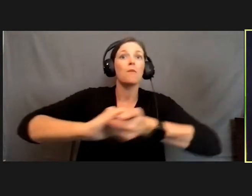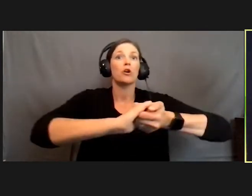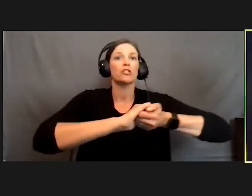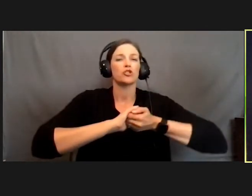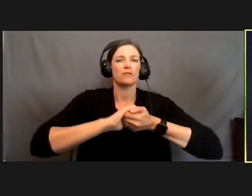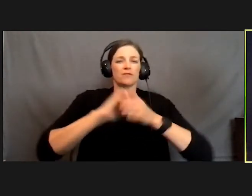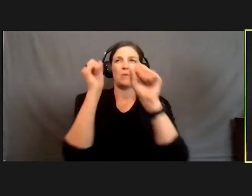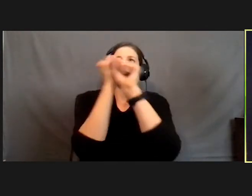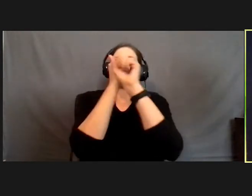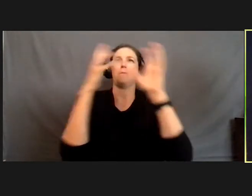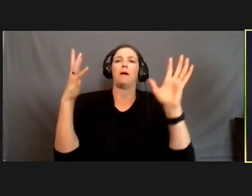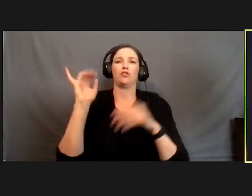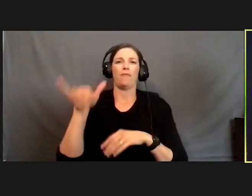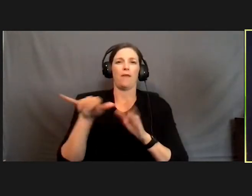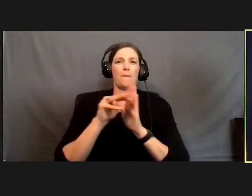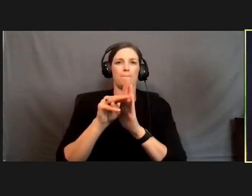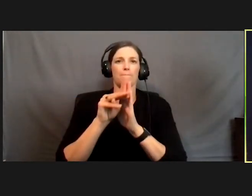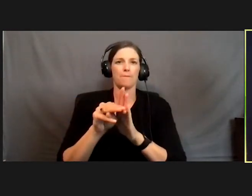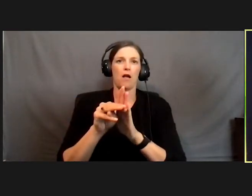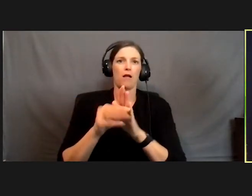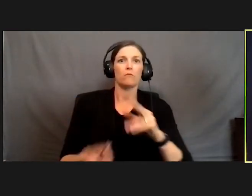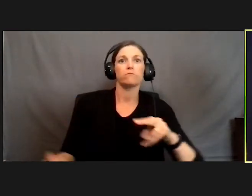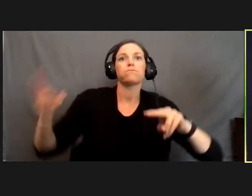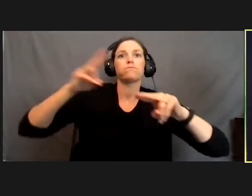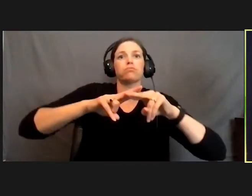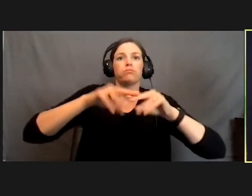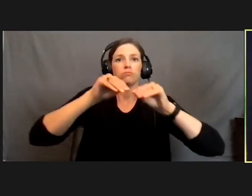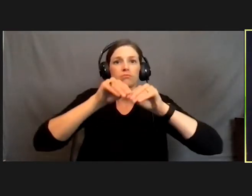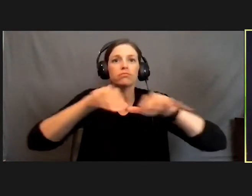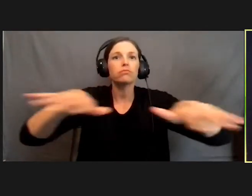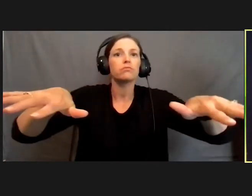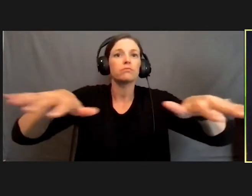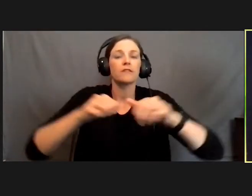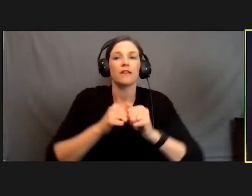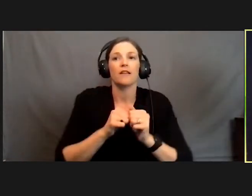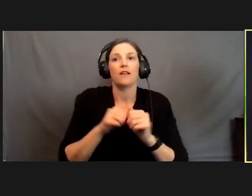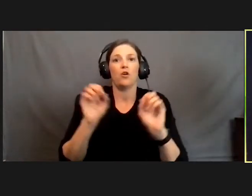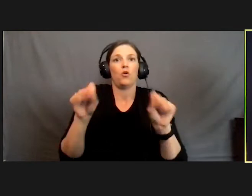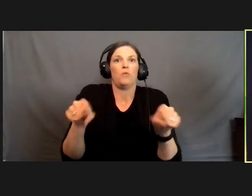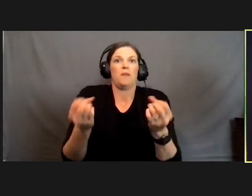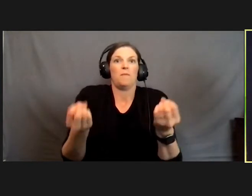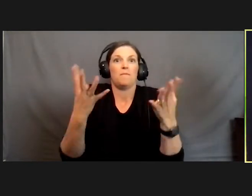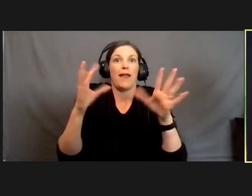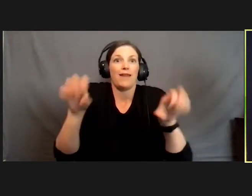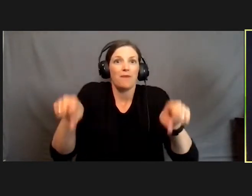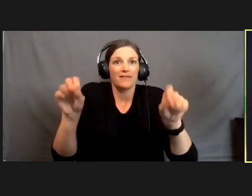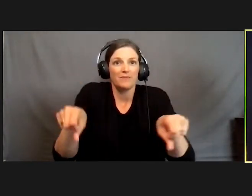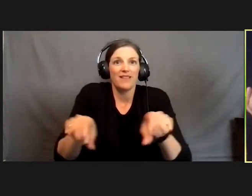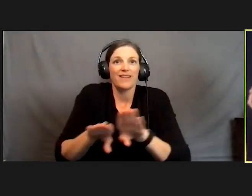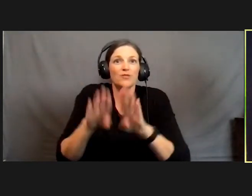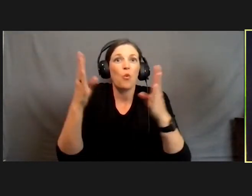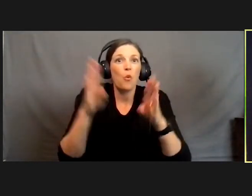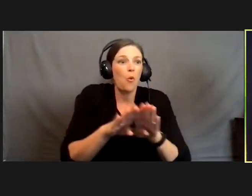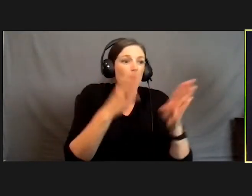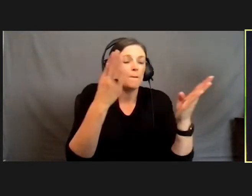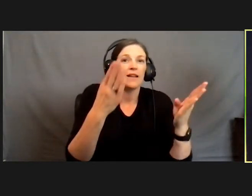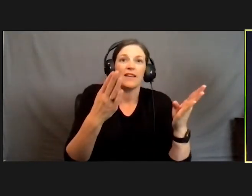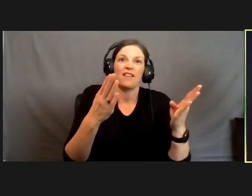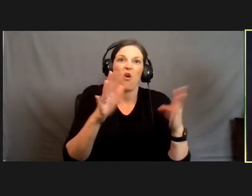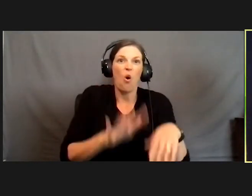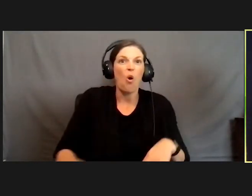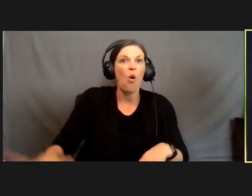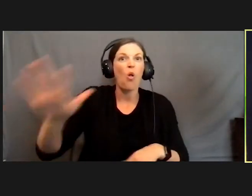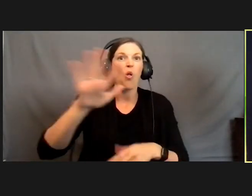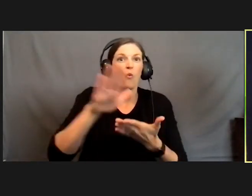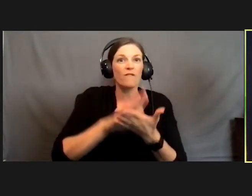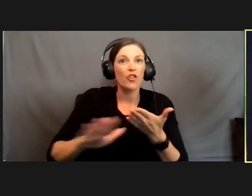model being sort of ramped up and rolled out, there could be all these possibilities opening up across the college. And